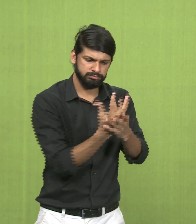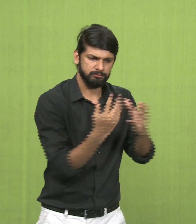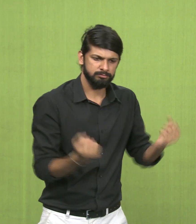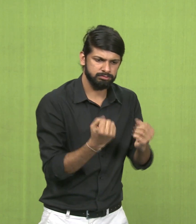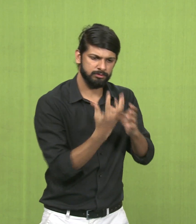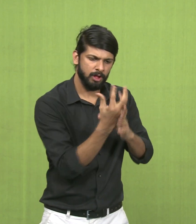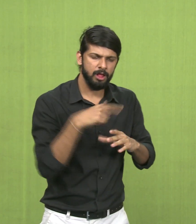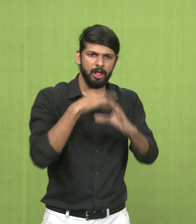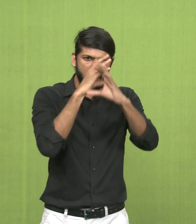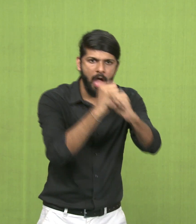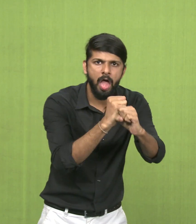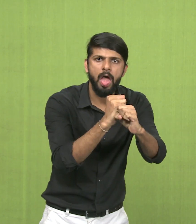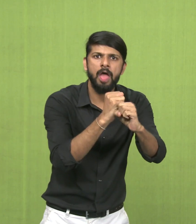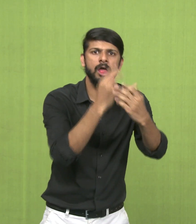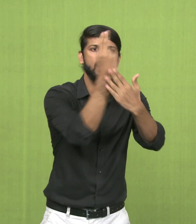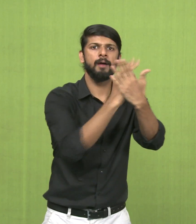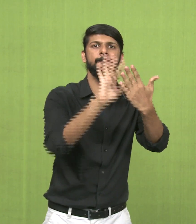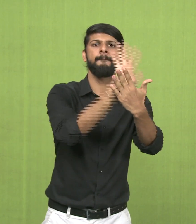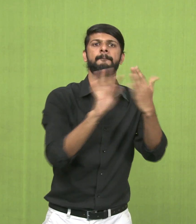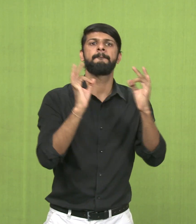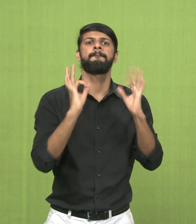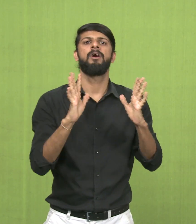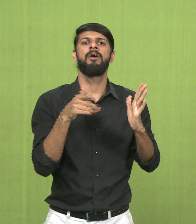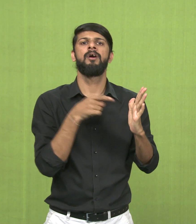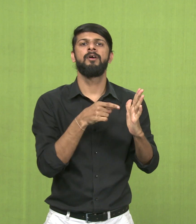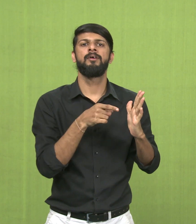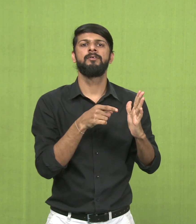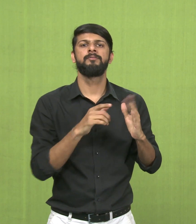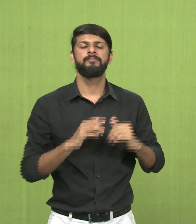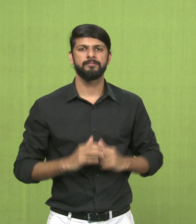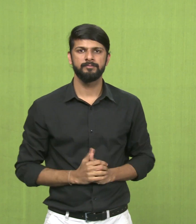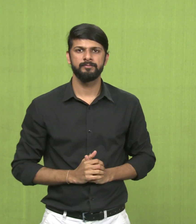communicate an idea or help express an idea.